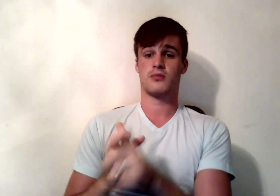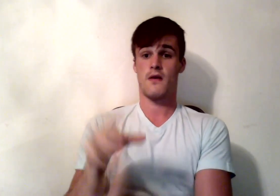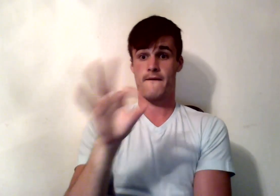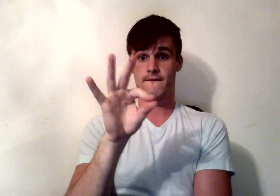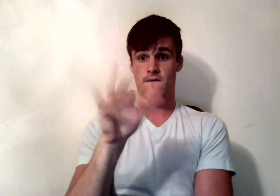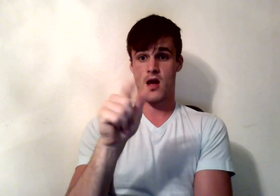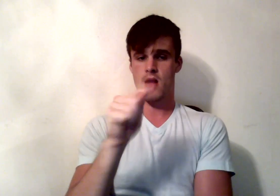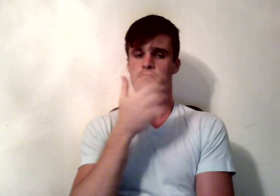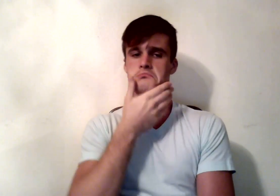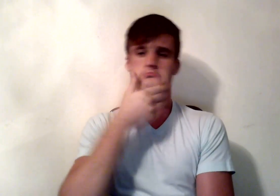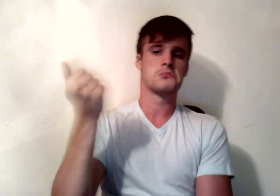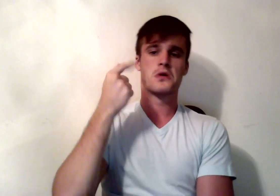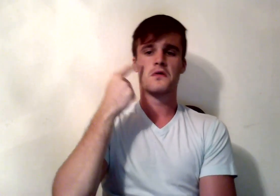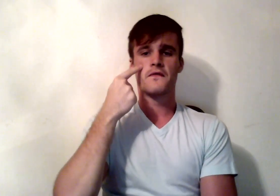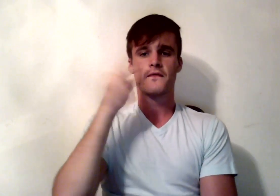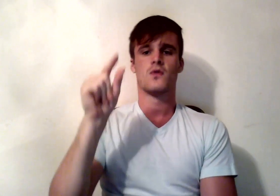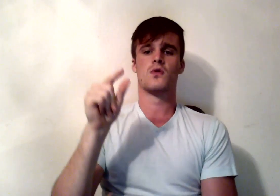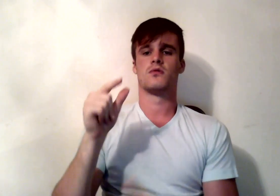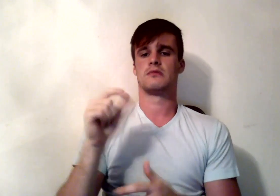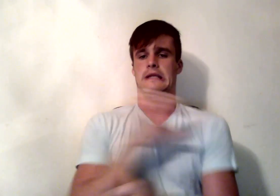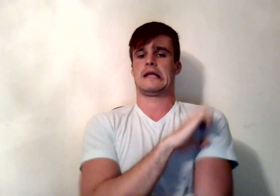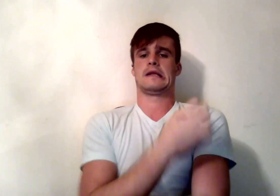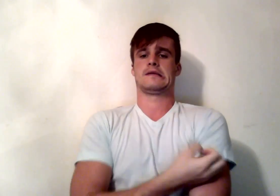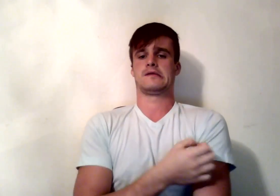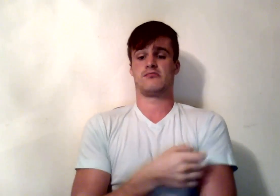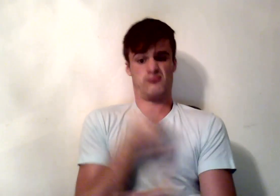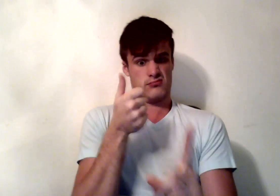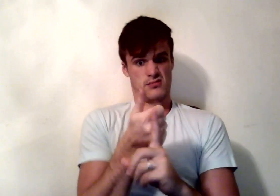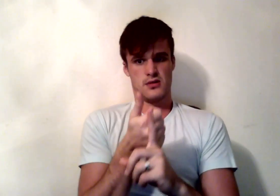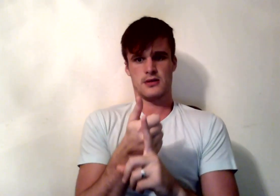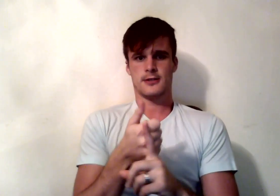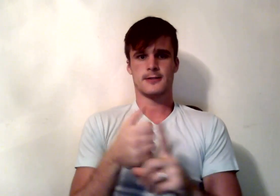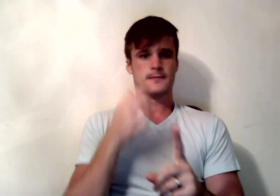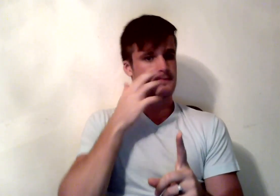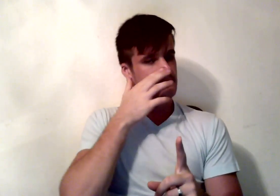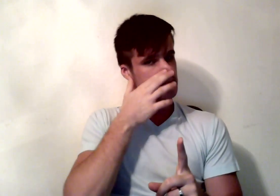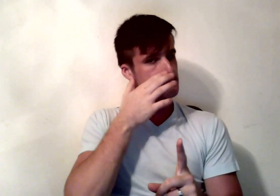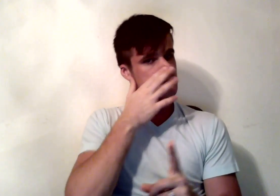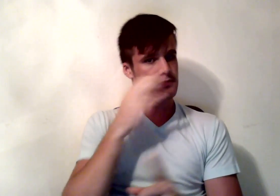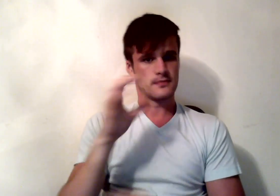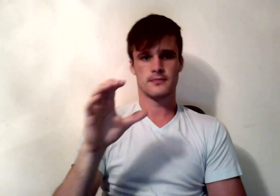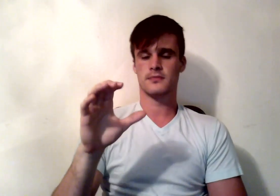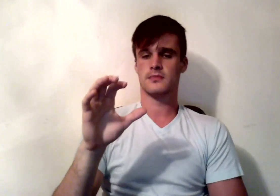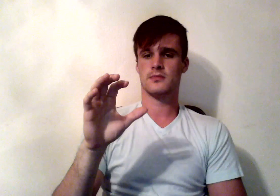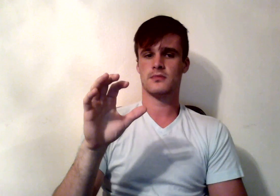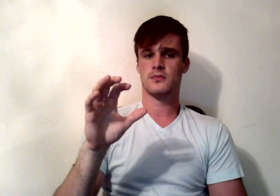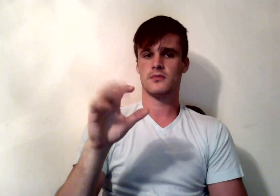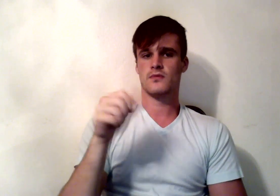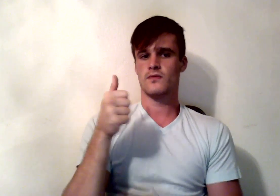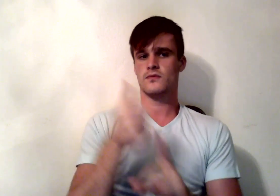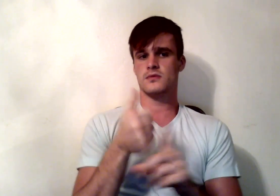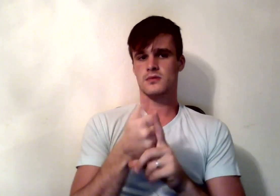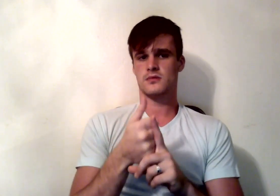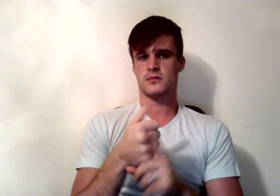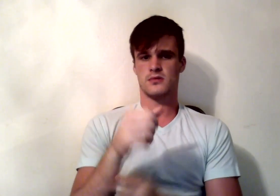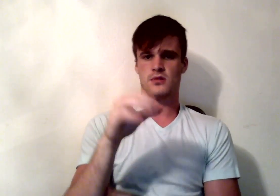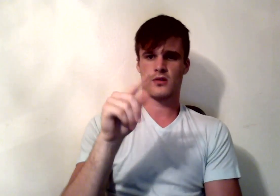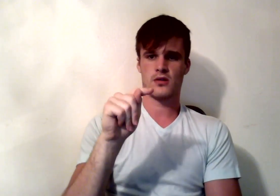energy-dense of the three energy-yielding nutrients, carbohydrates, which provide 4 calories per gram, are your body's first